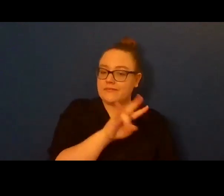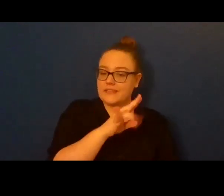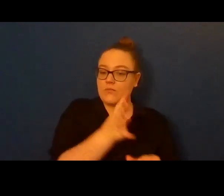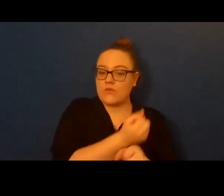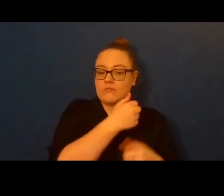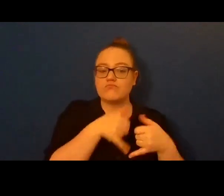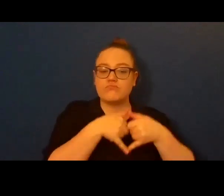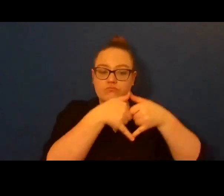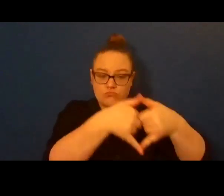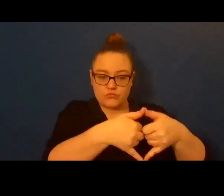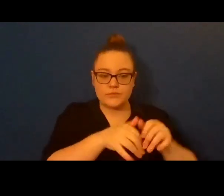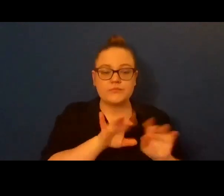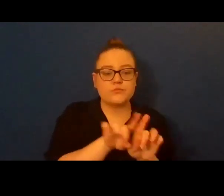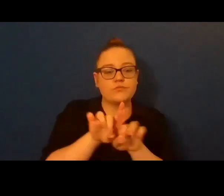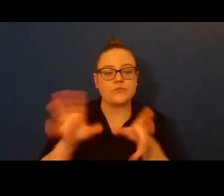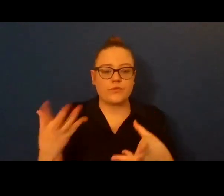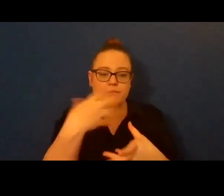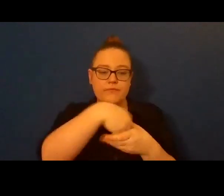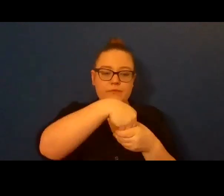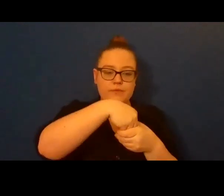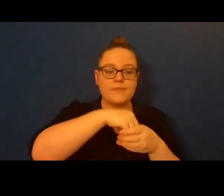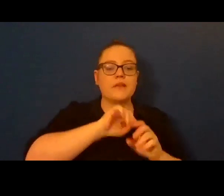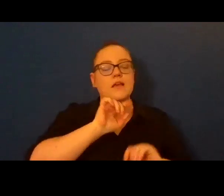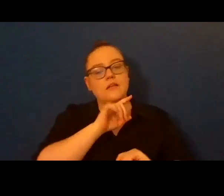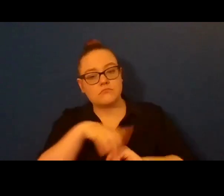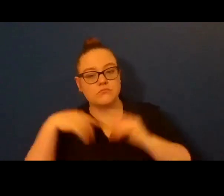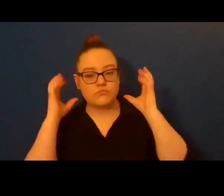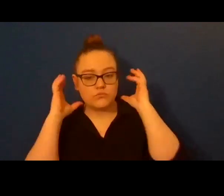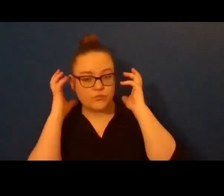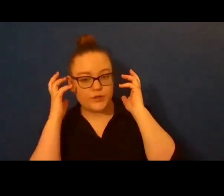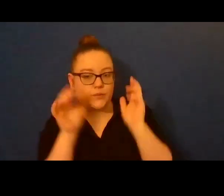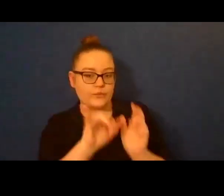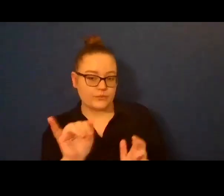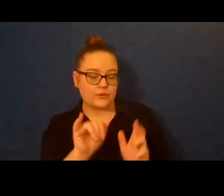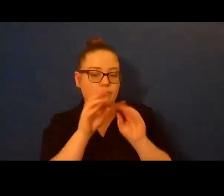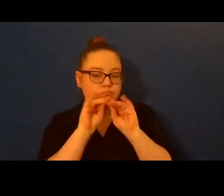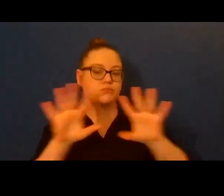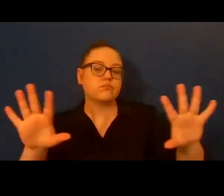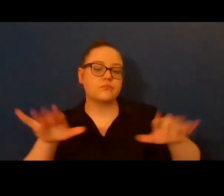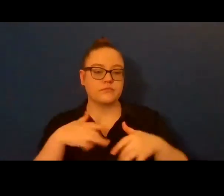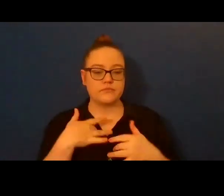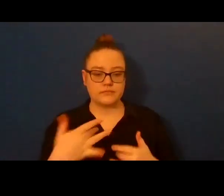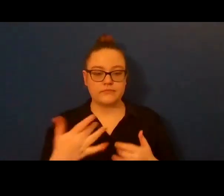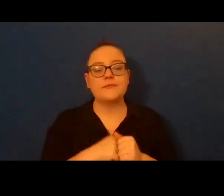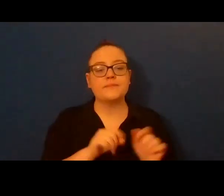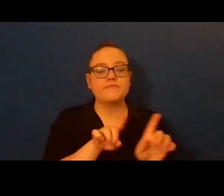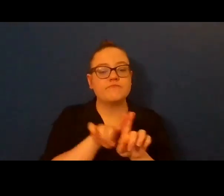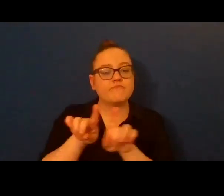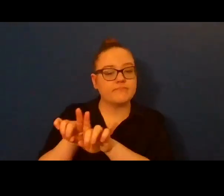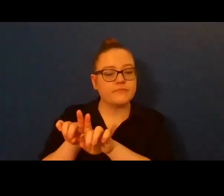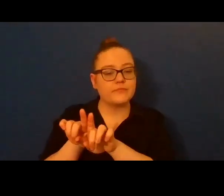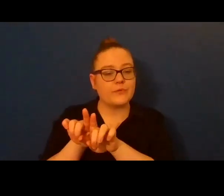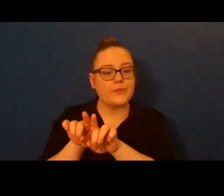and on National Public Radio. She is a 2020 Shearing Fellow with the Black Mountain Institute in Las Vegas and a 2021 Civic Media Fellow